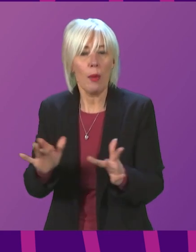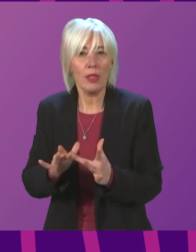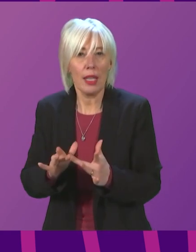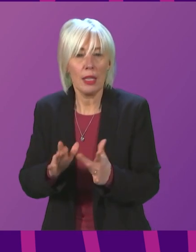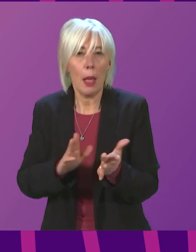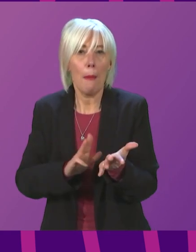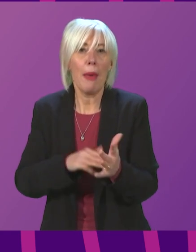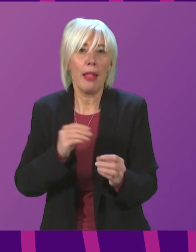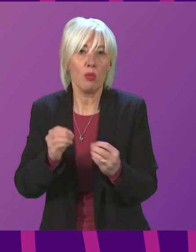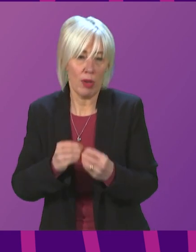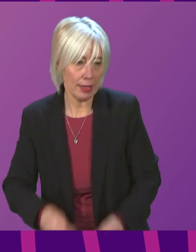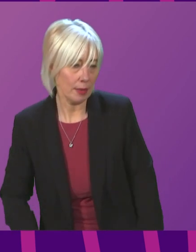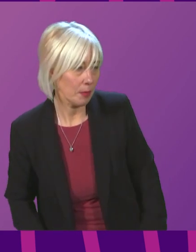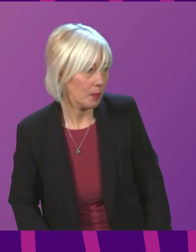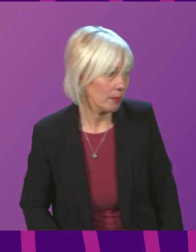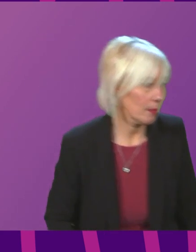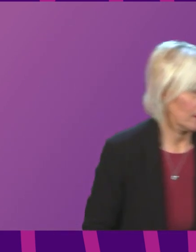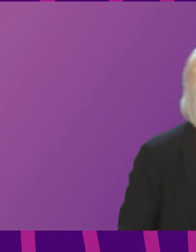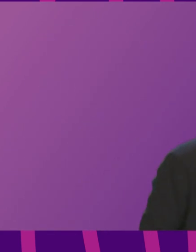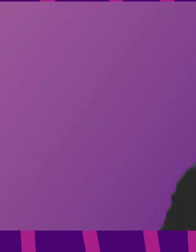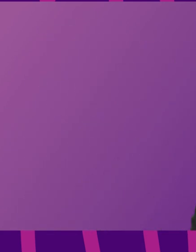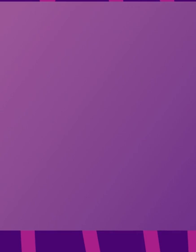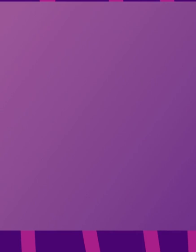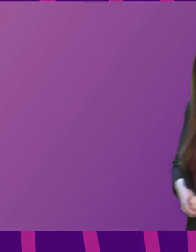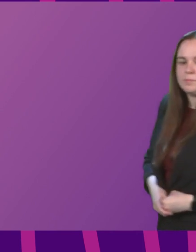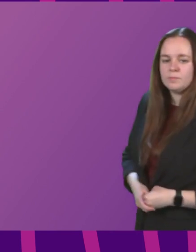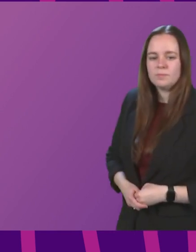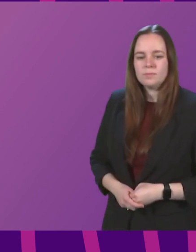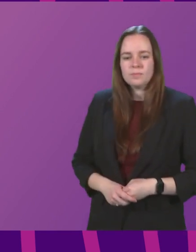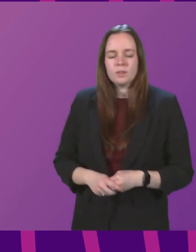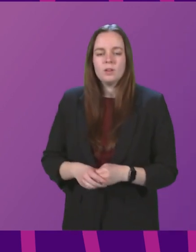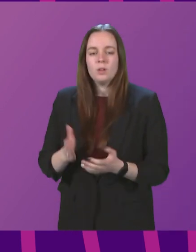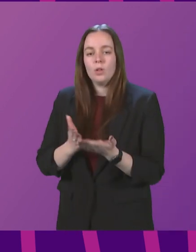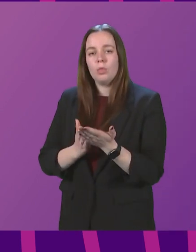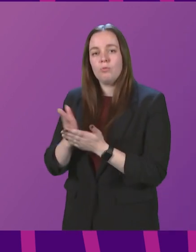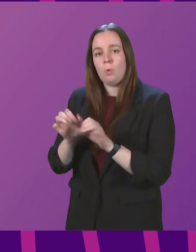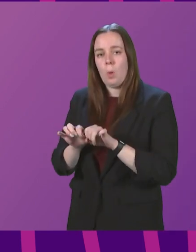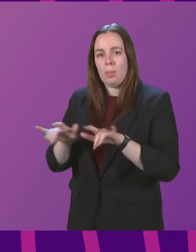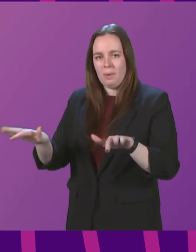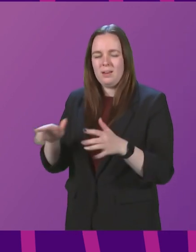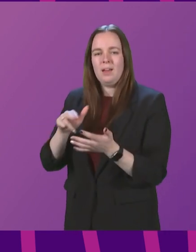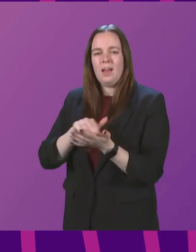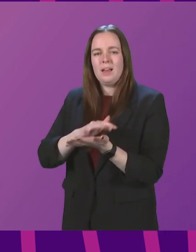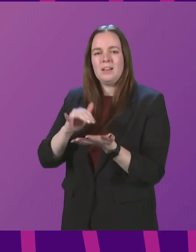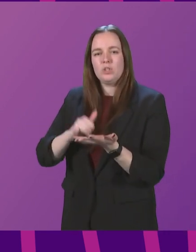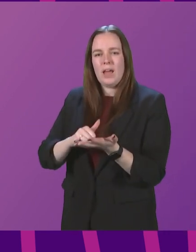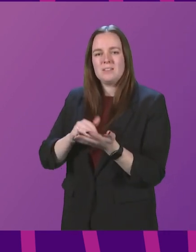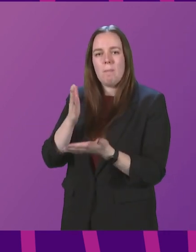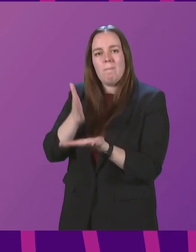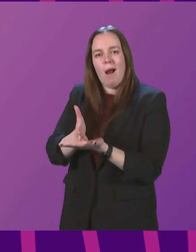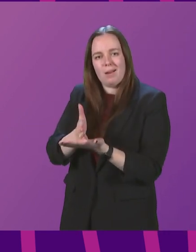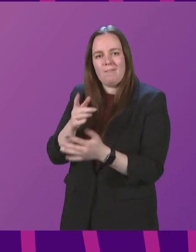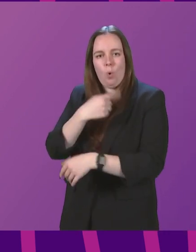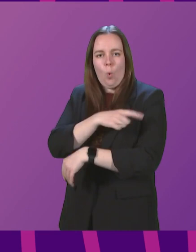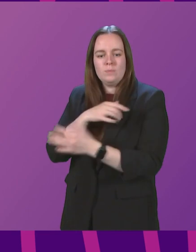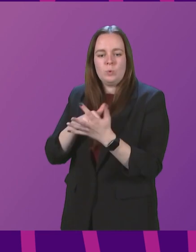Briggs, to be followed by Gillian Martin. Thank you, Presiding Officer. Throughout the pandemic, I've raised hospital parking for NHS staff with the First Minister, and